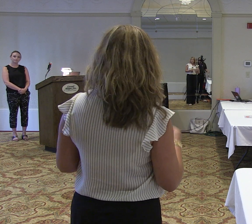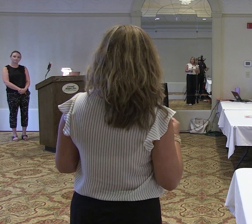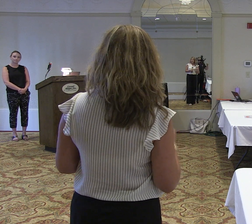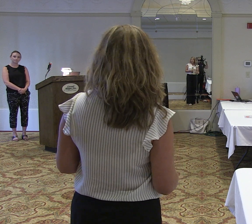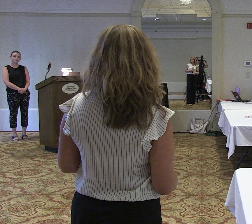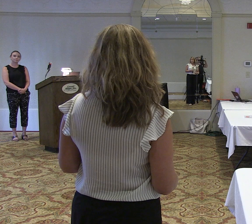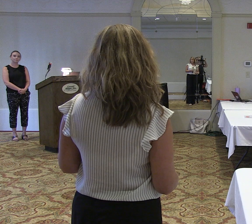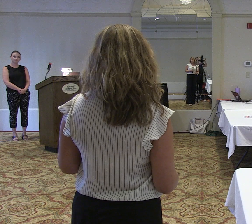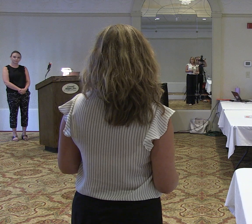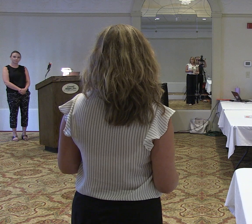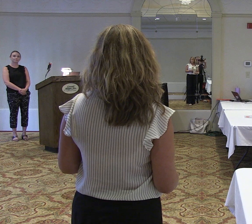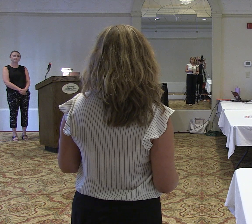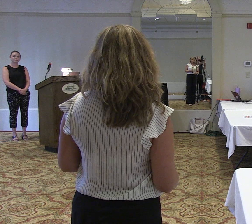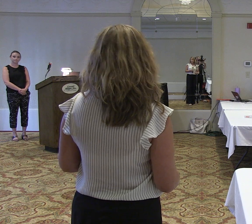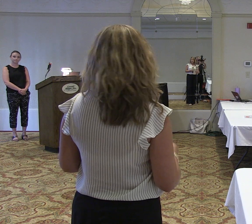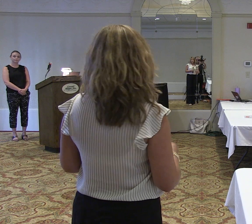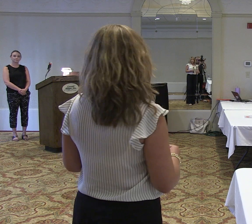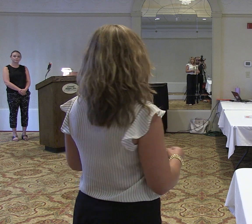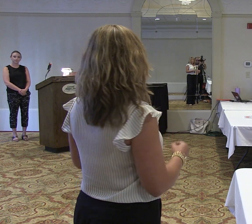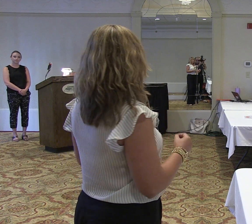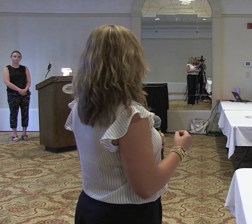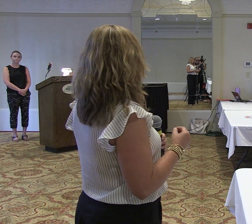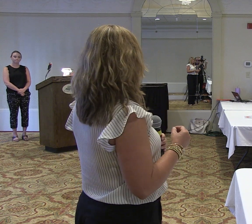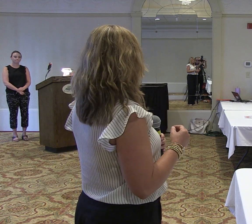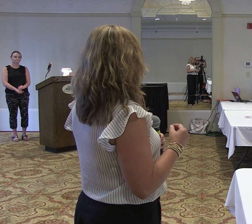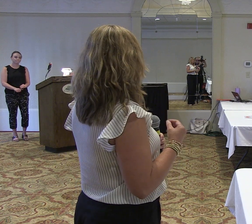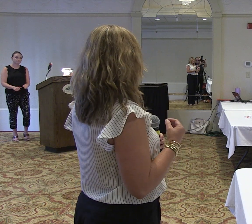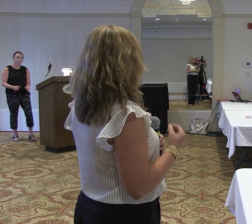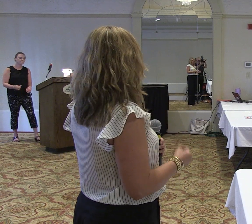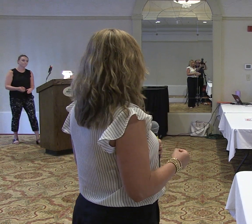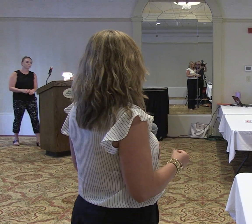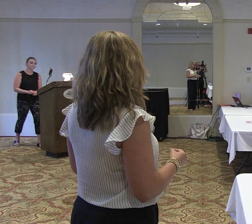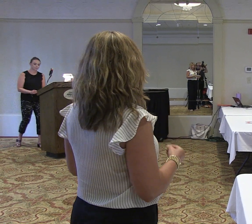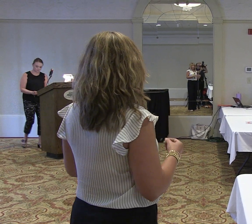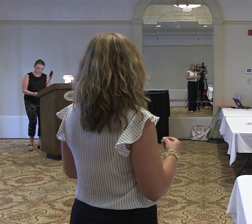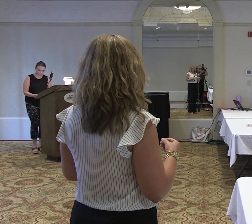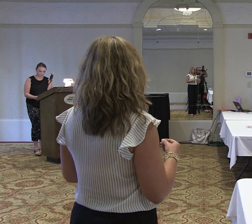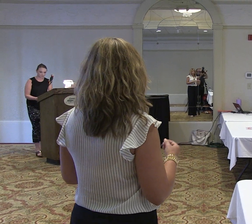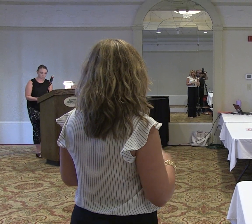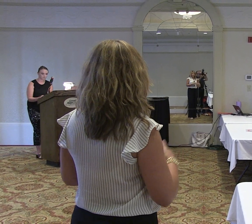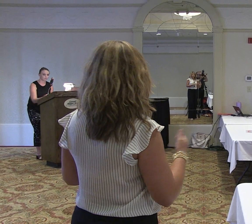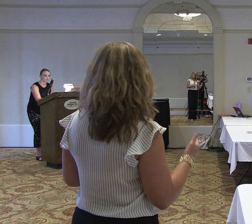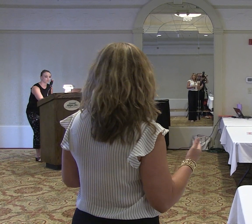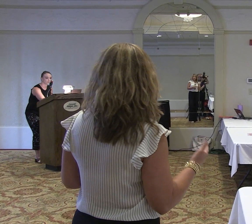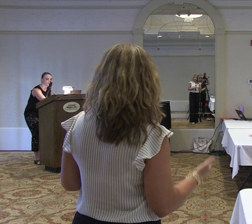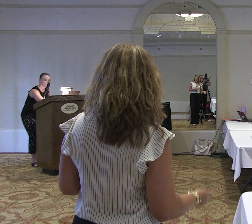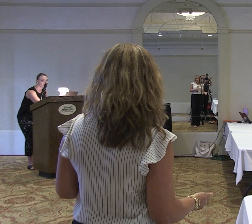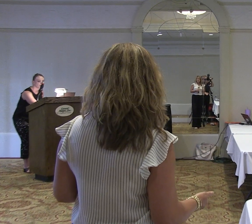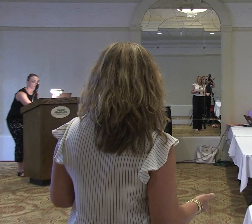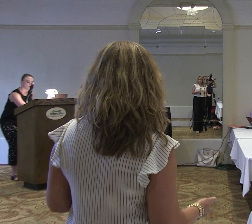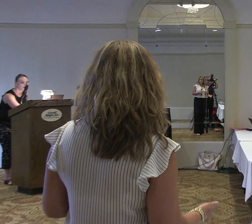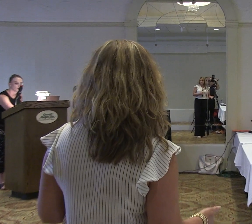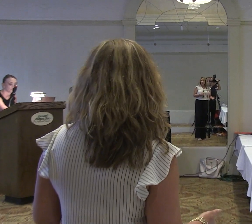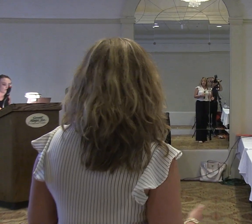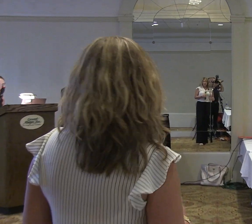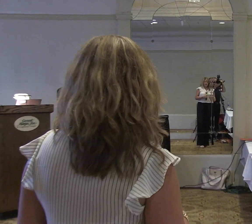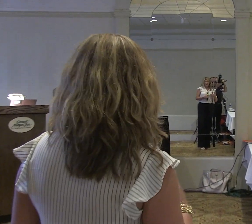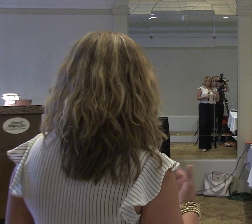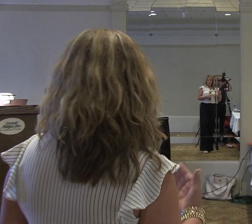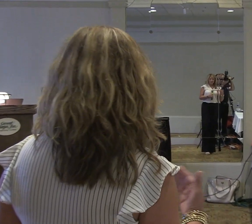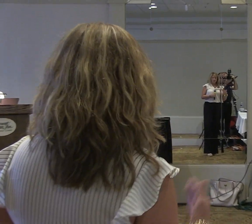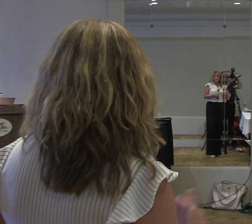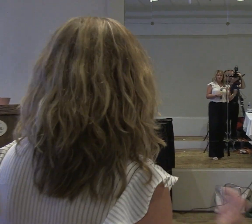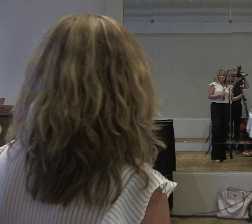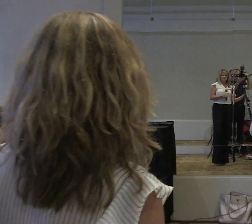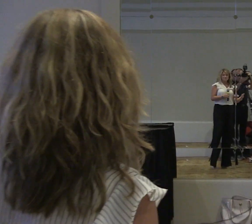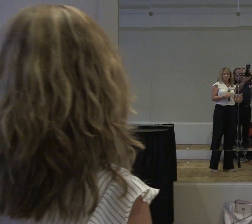absent if it's an unexcused absence we do a job that we hold them accountable in a truancy court and